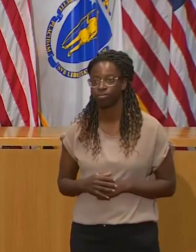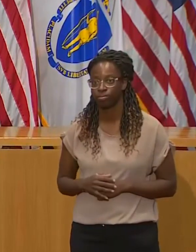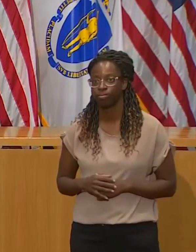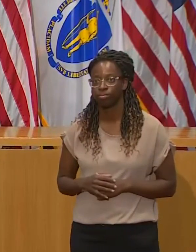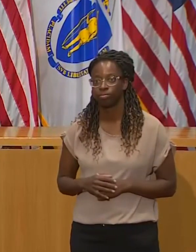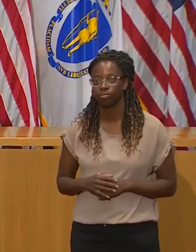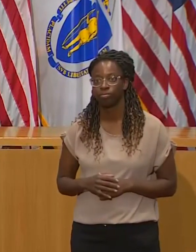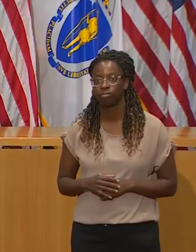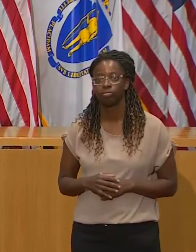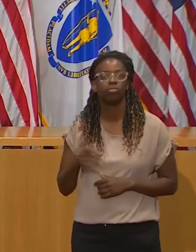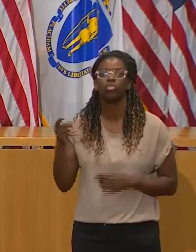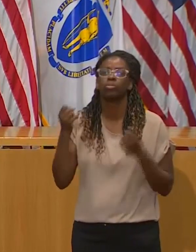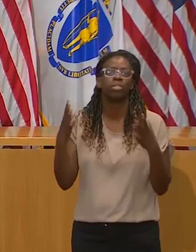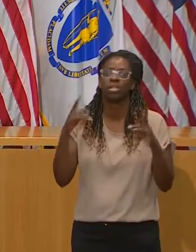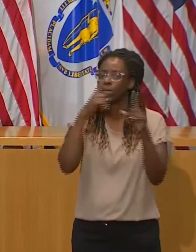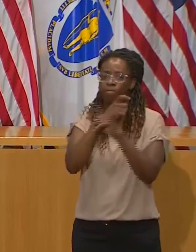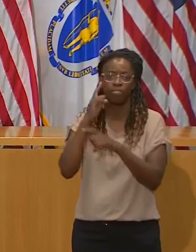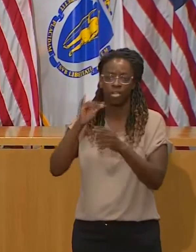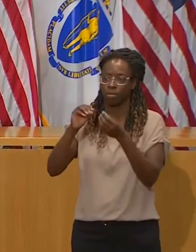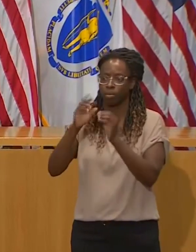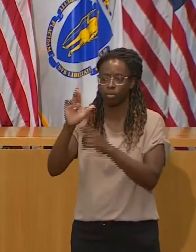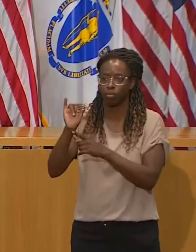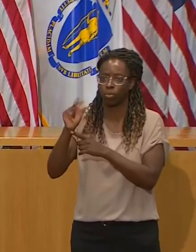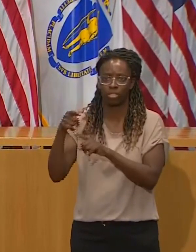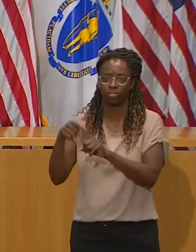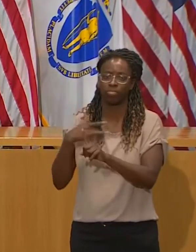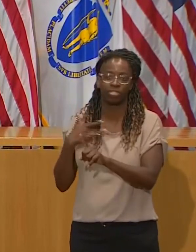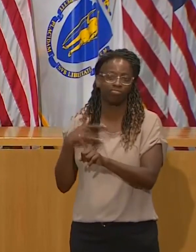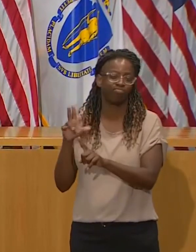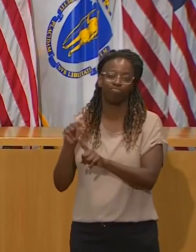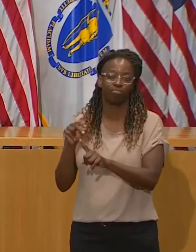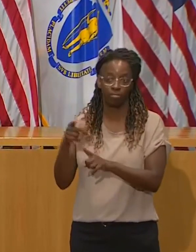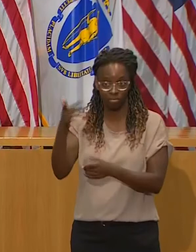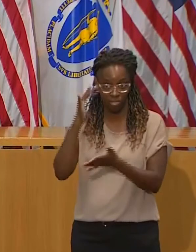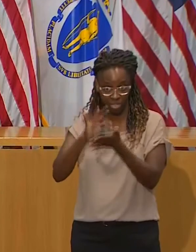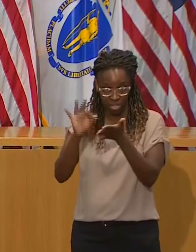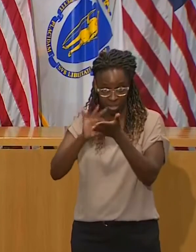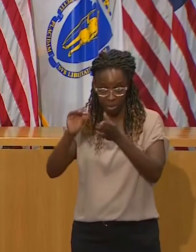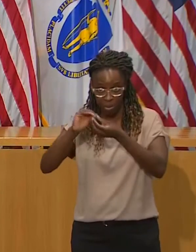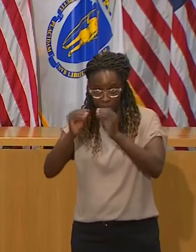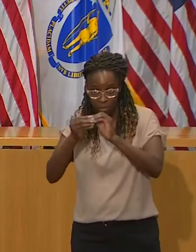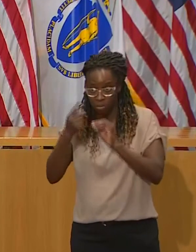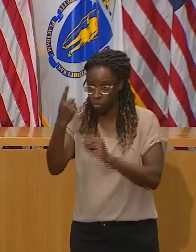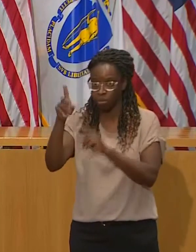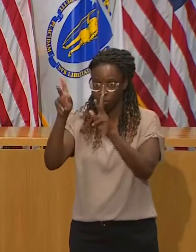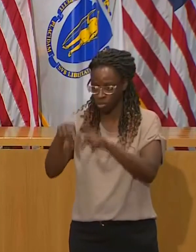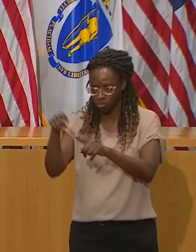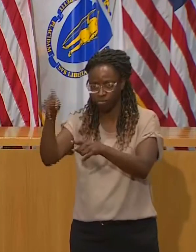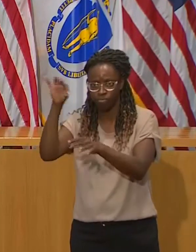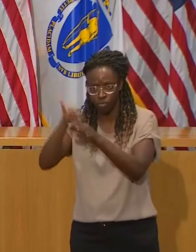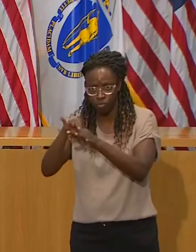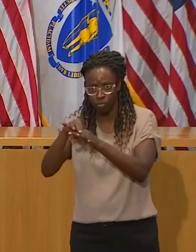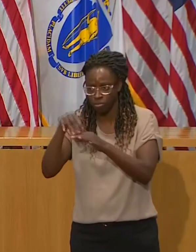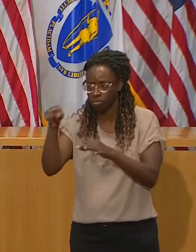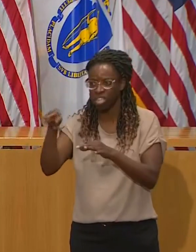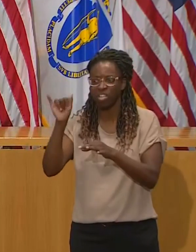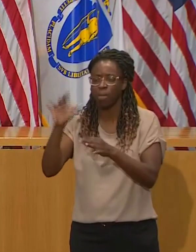complicated to add on top of that. The counting process alone could get unbelievably difficult.